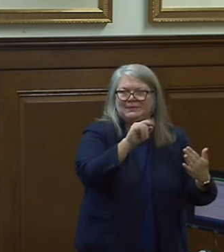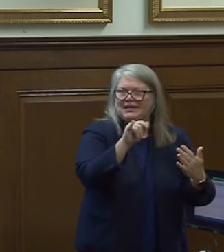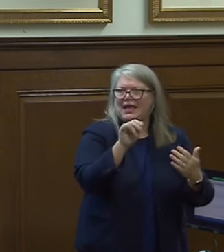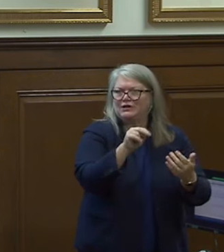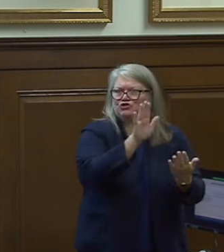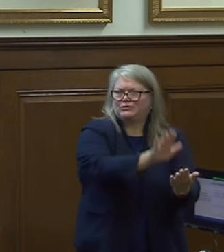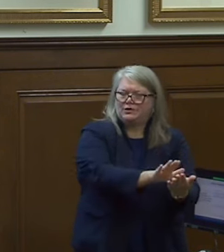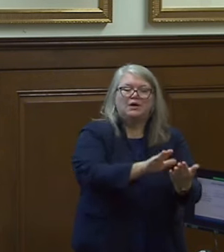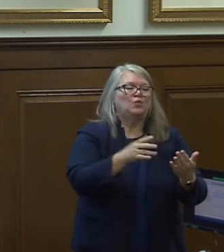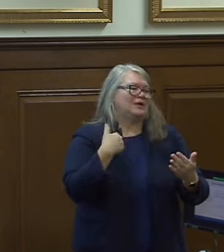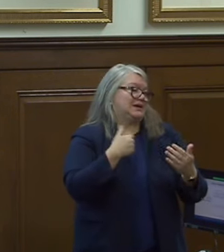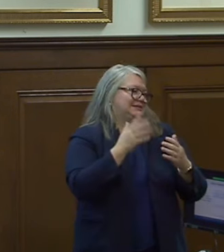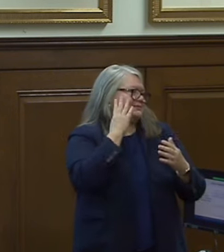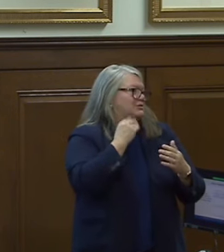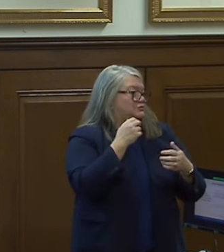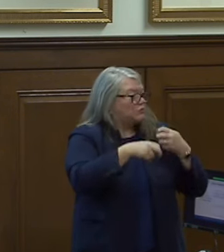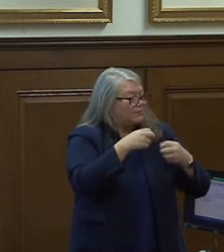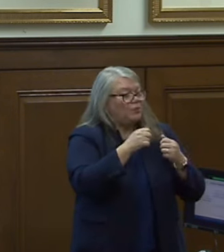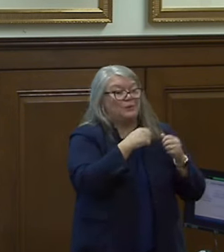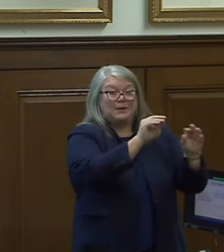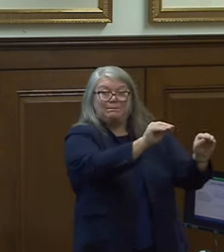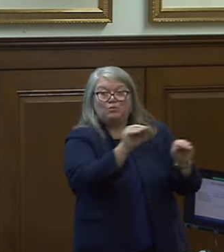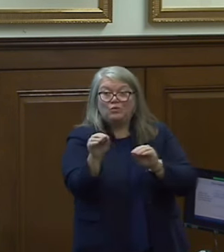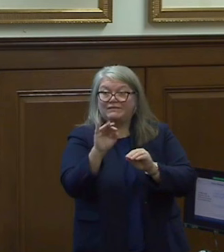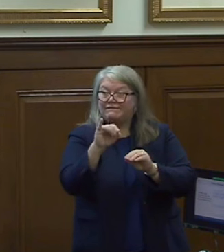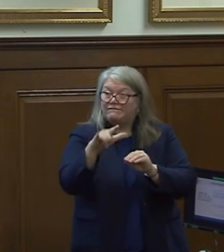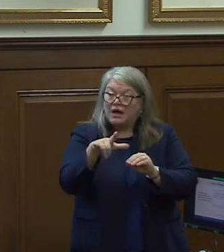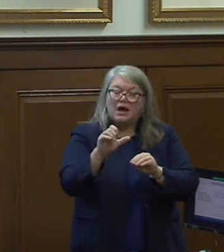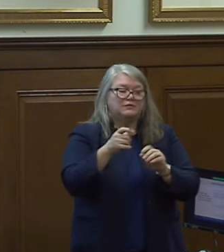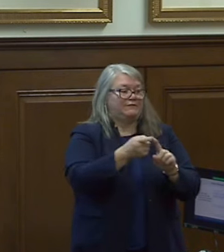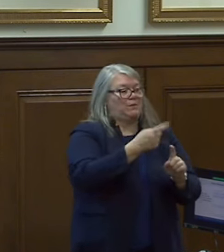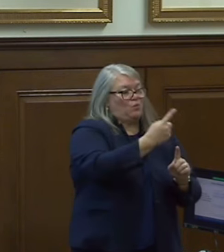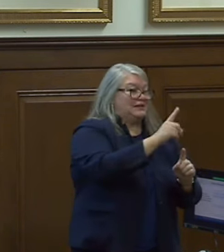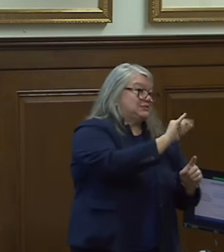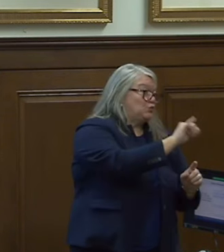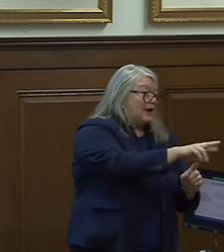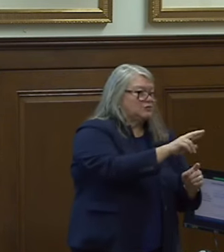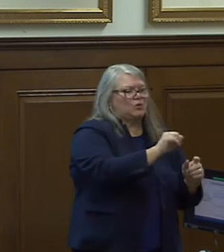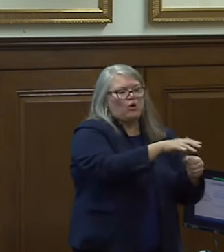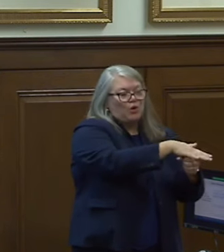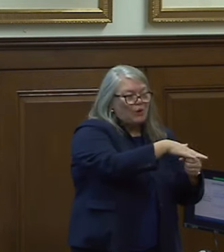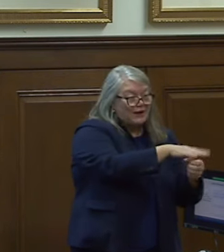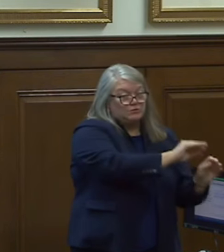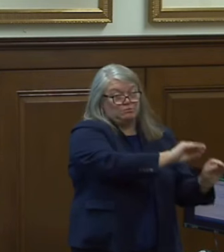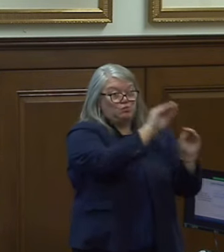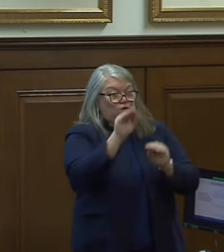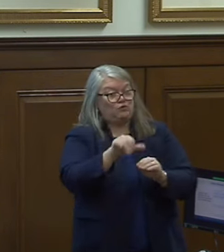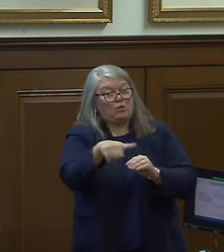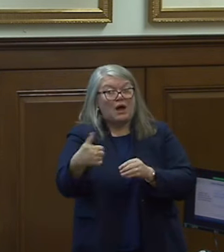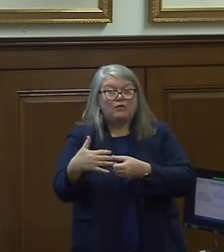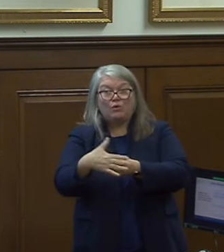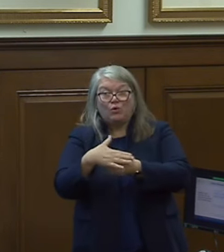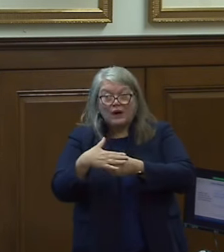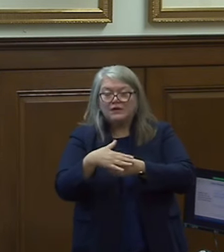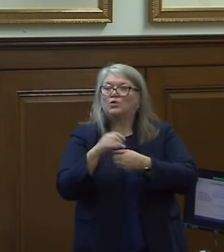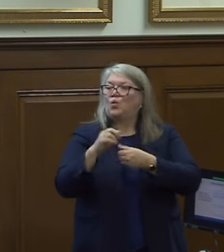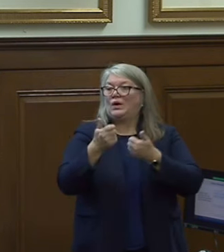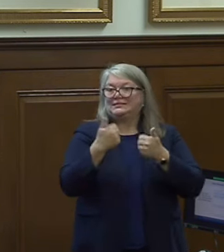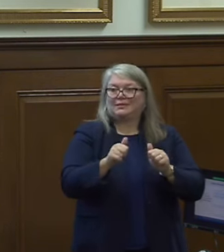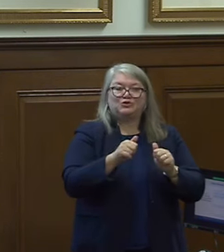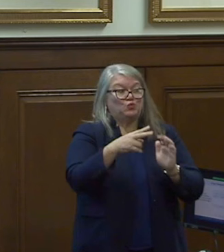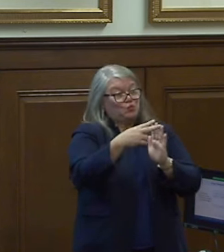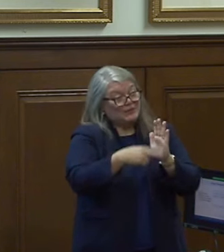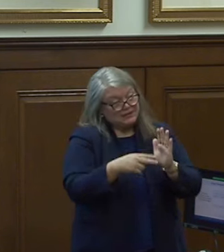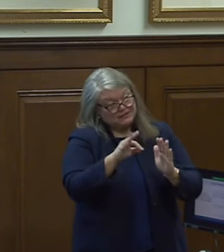you can have trouble whenever you're moving files from one directory or location to another or attempting to